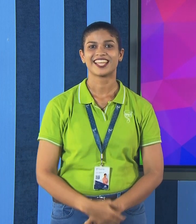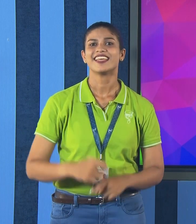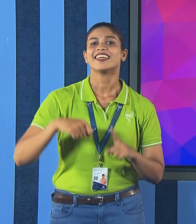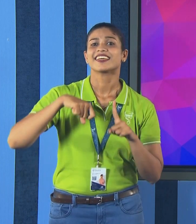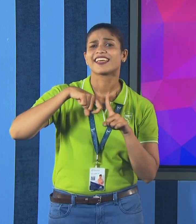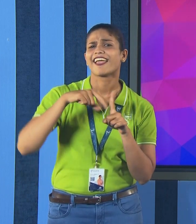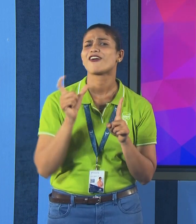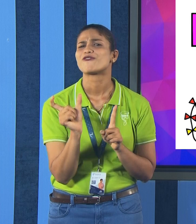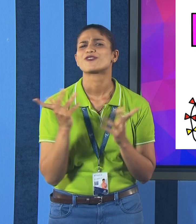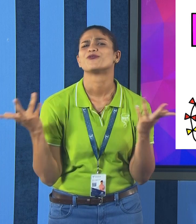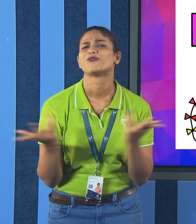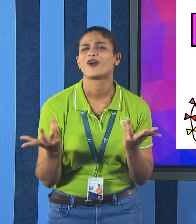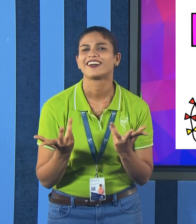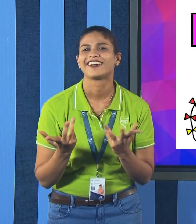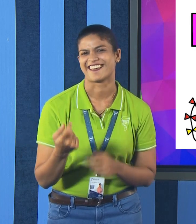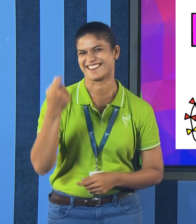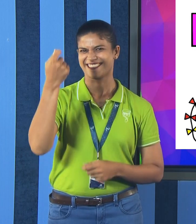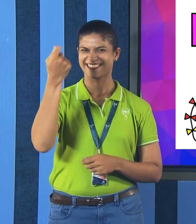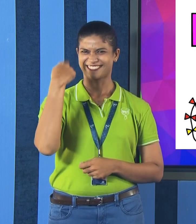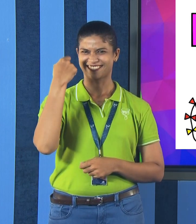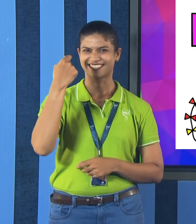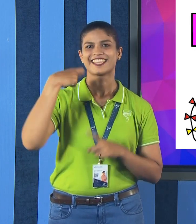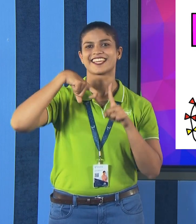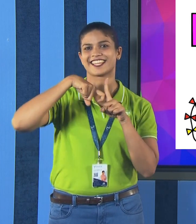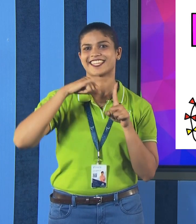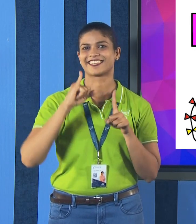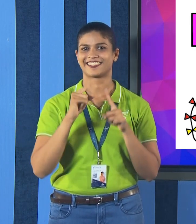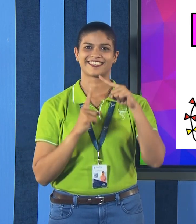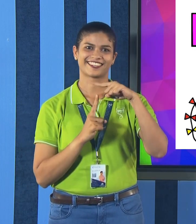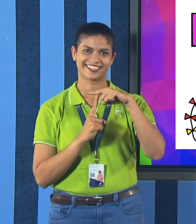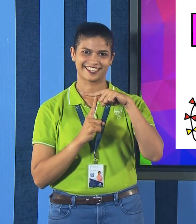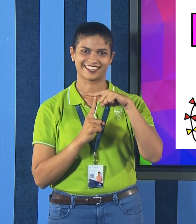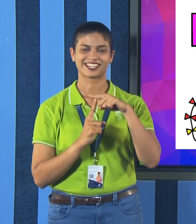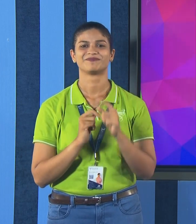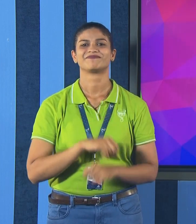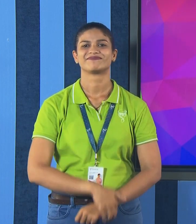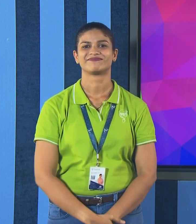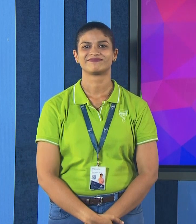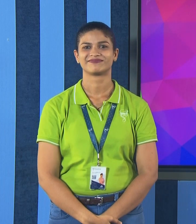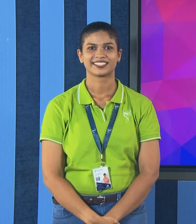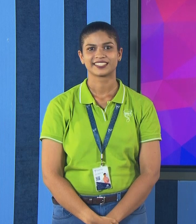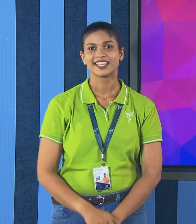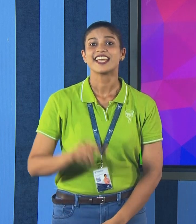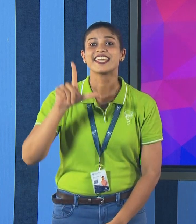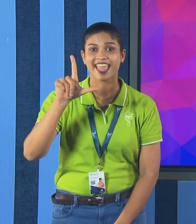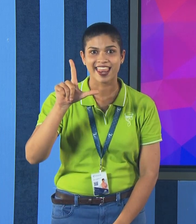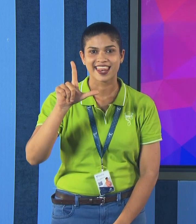K, kite, K, I, T, E. L,